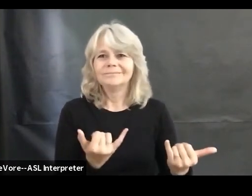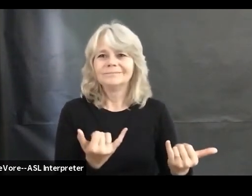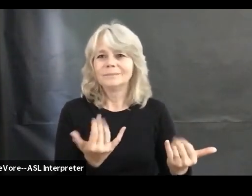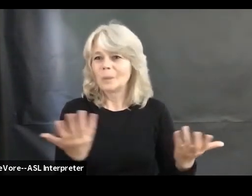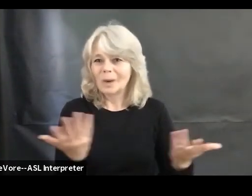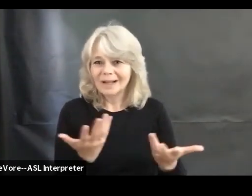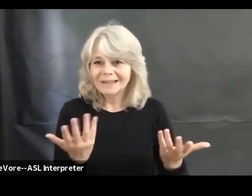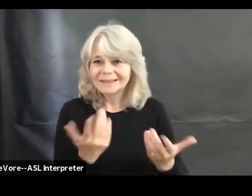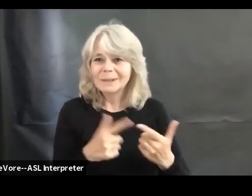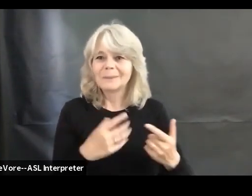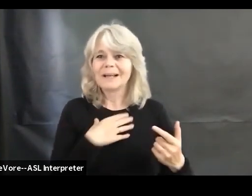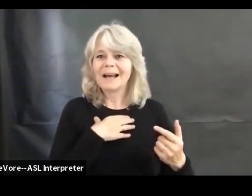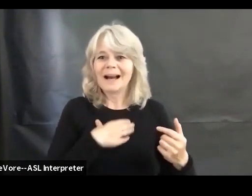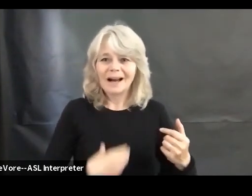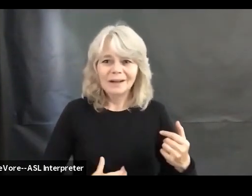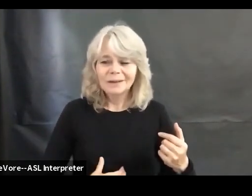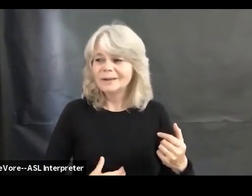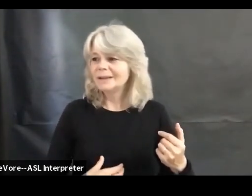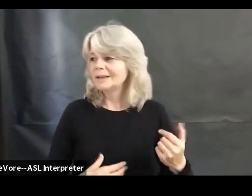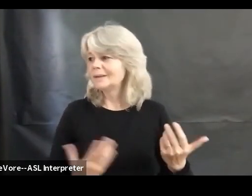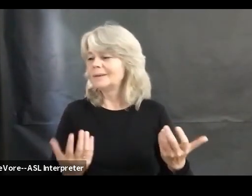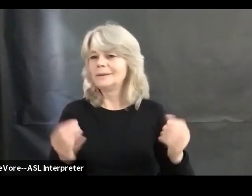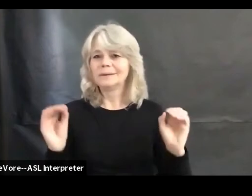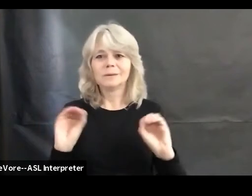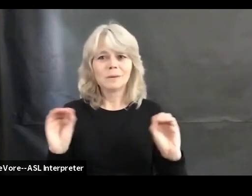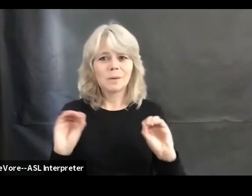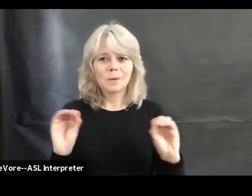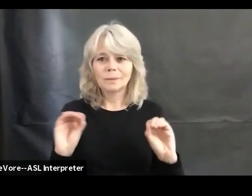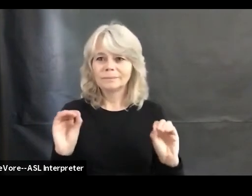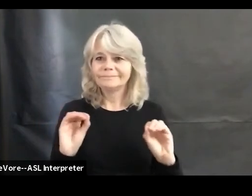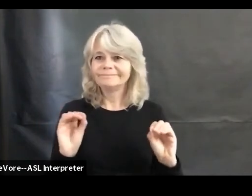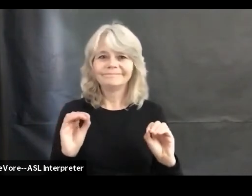without access to other supplies and resources.